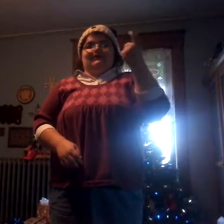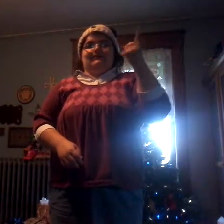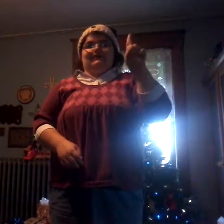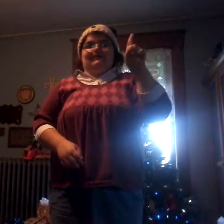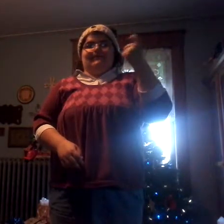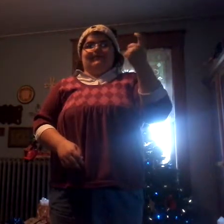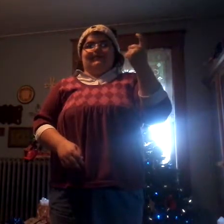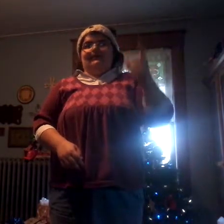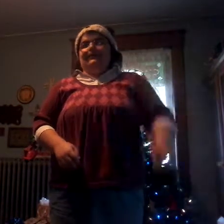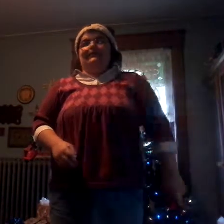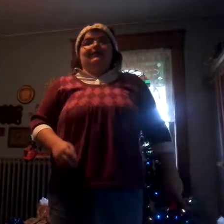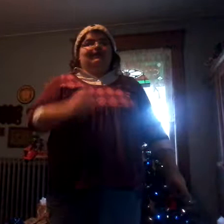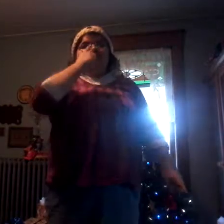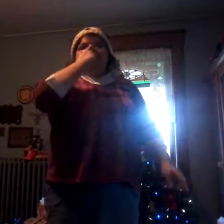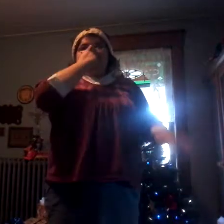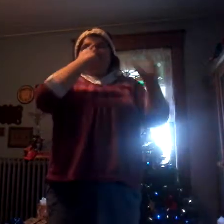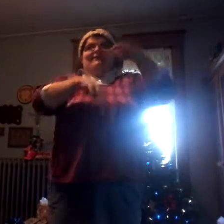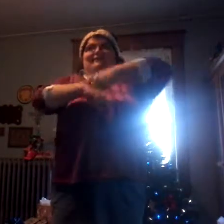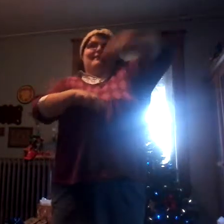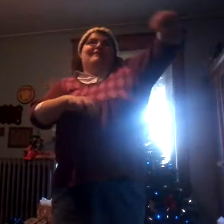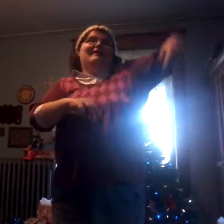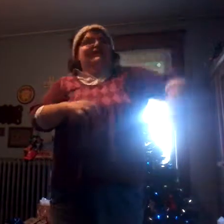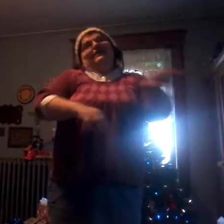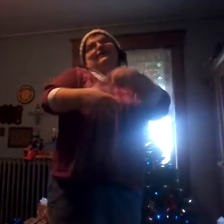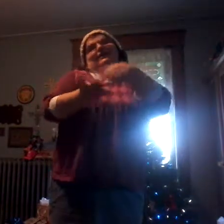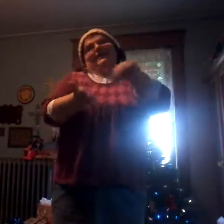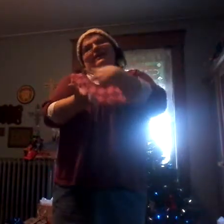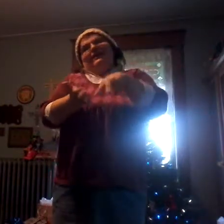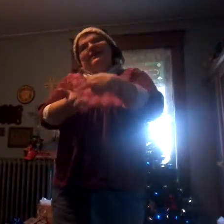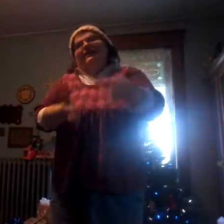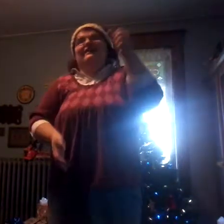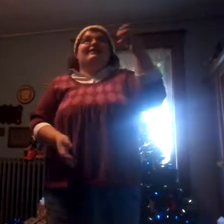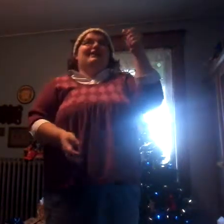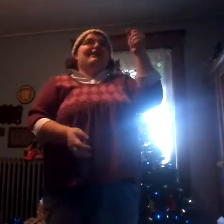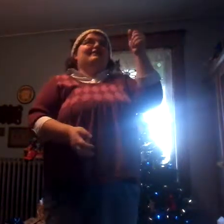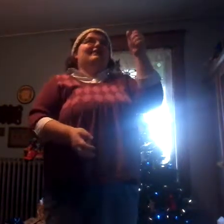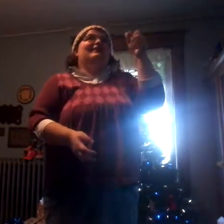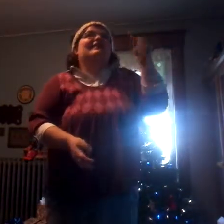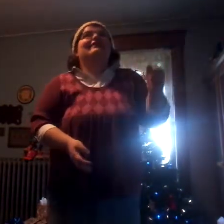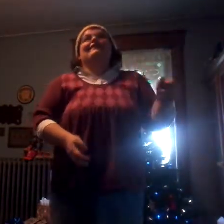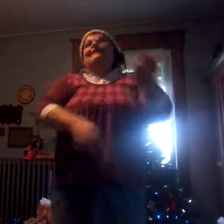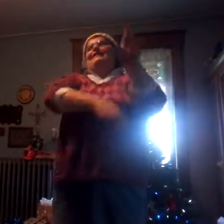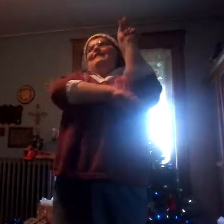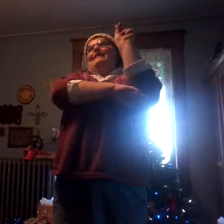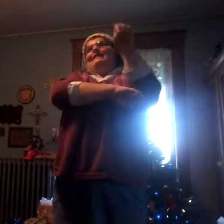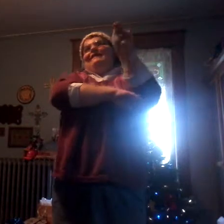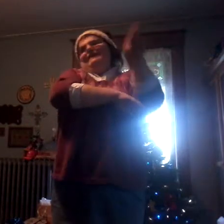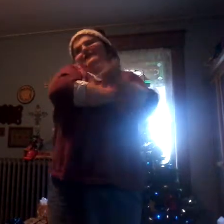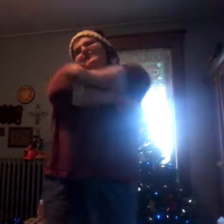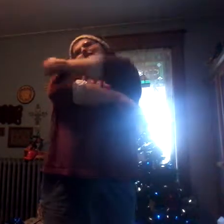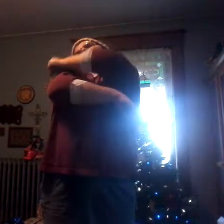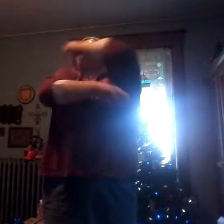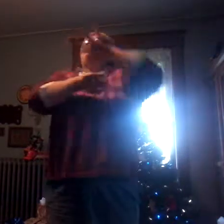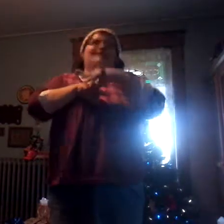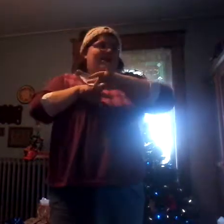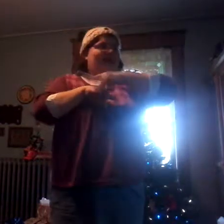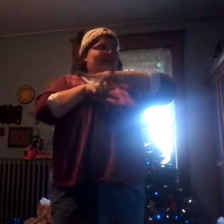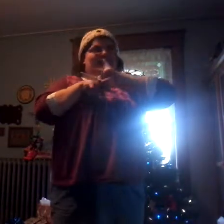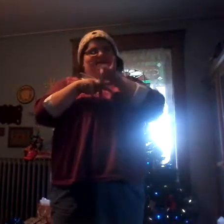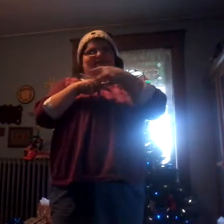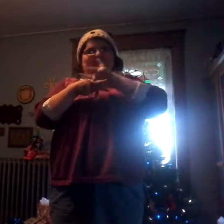gold